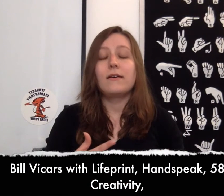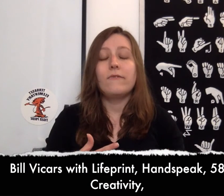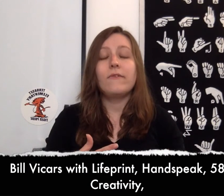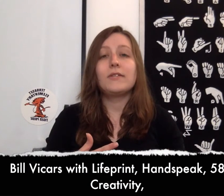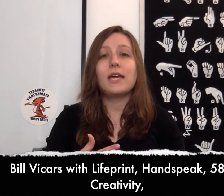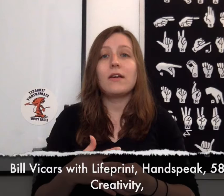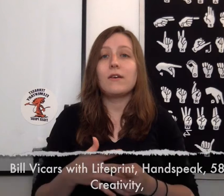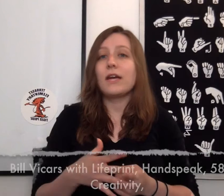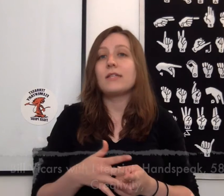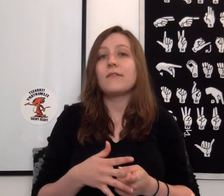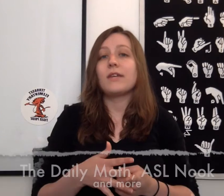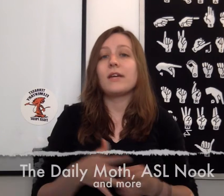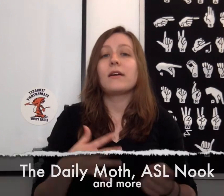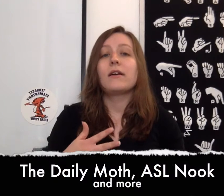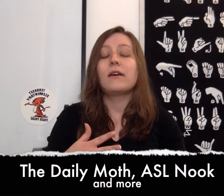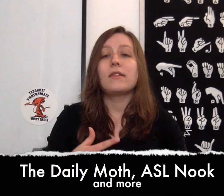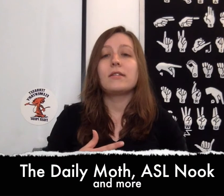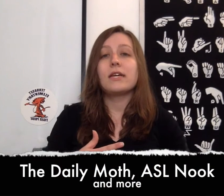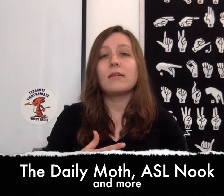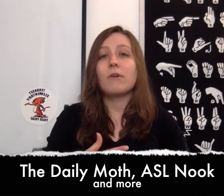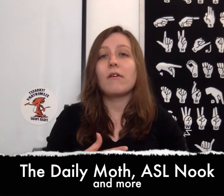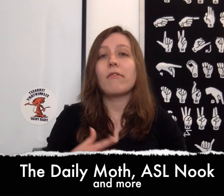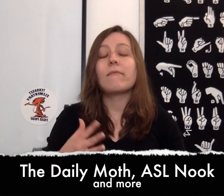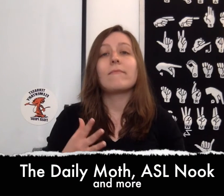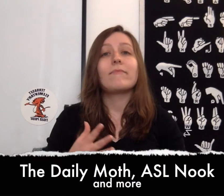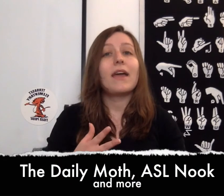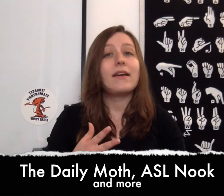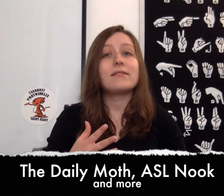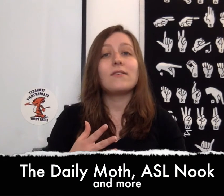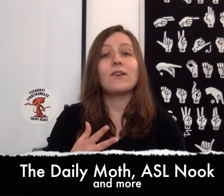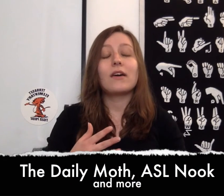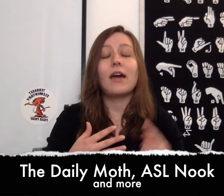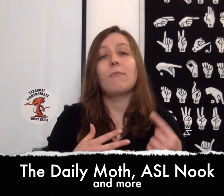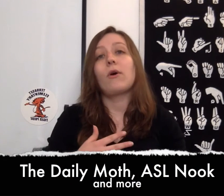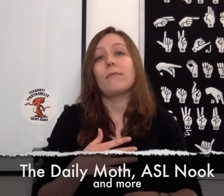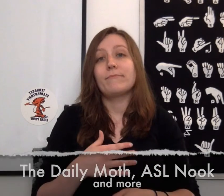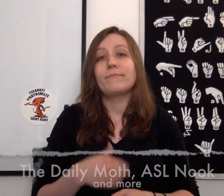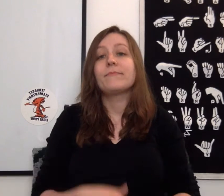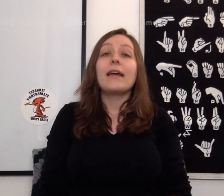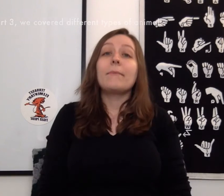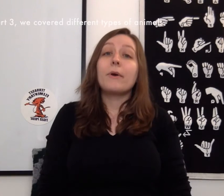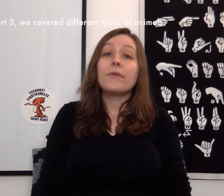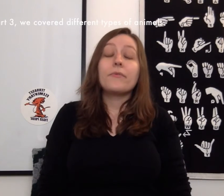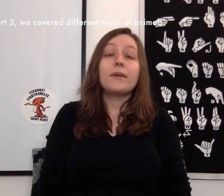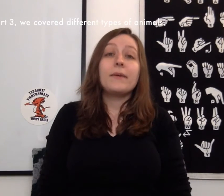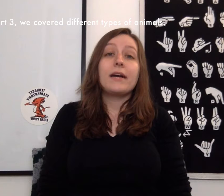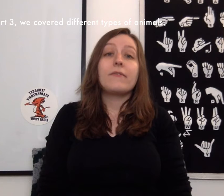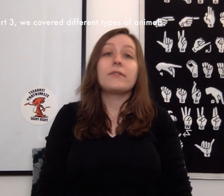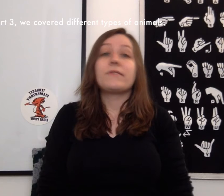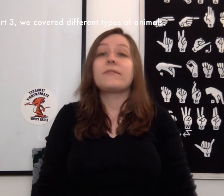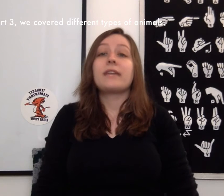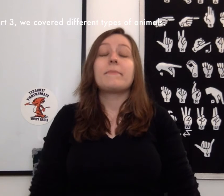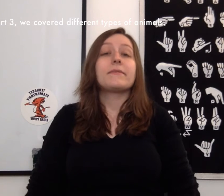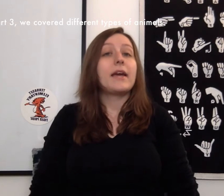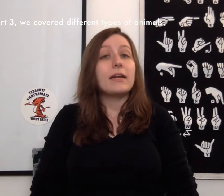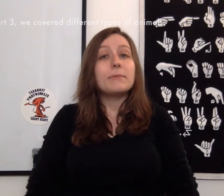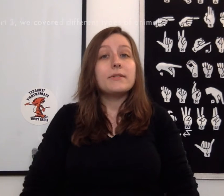58 Creativity, The Daily Moth, ASL Nook, and more. In part three, we covered different types of animals.